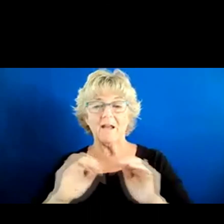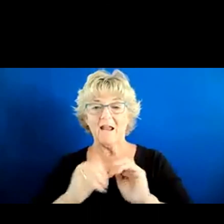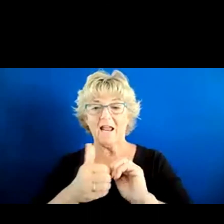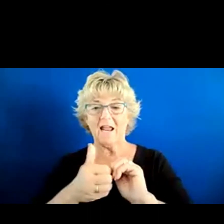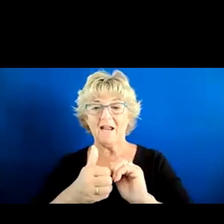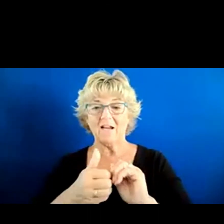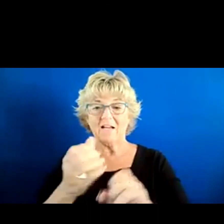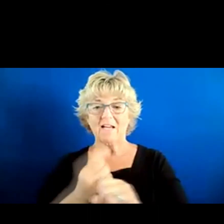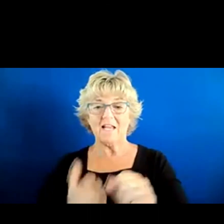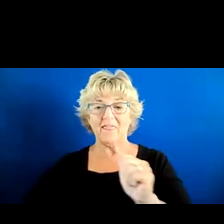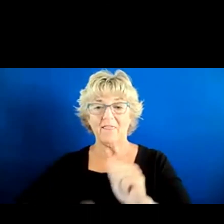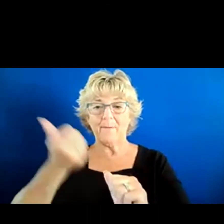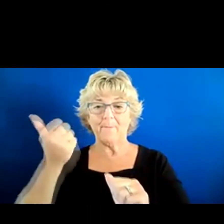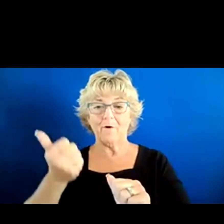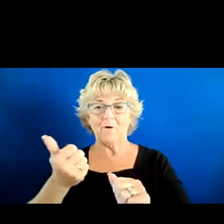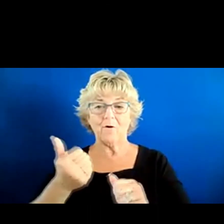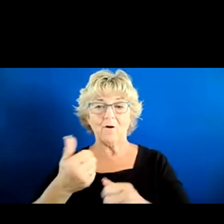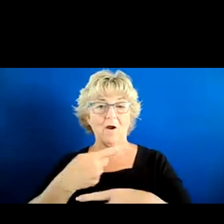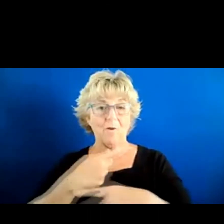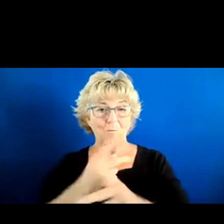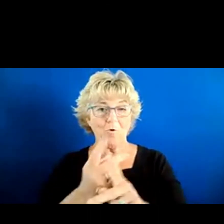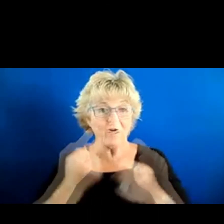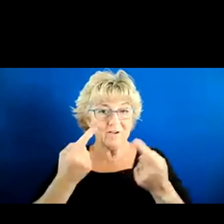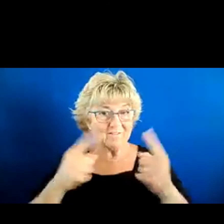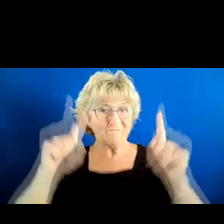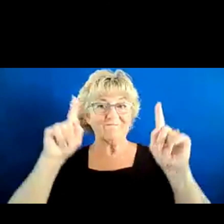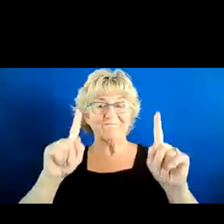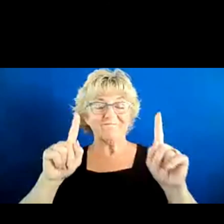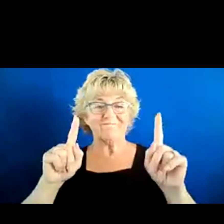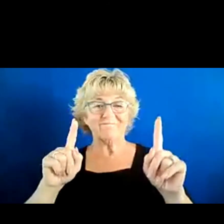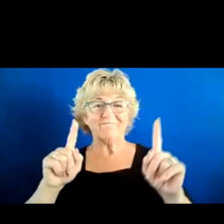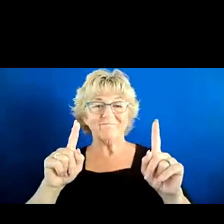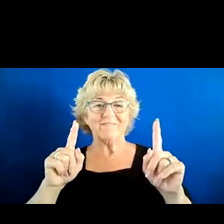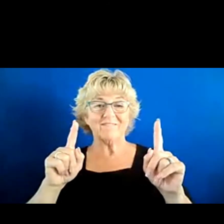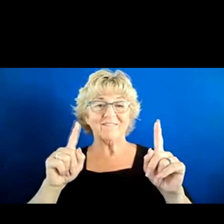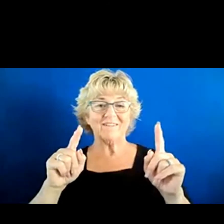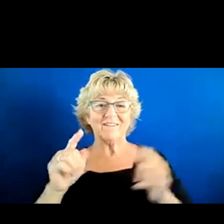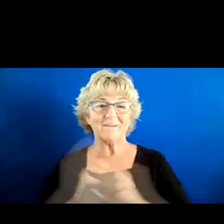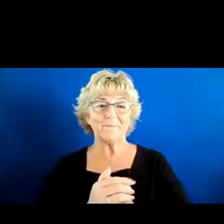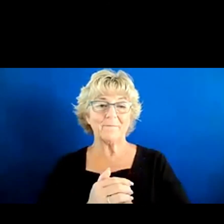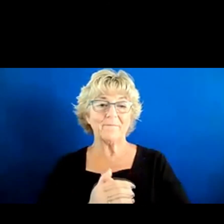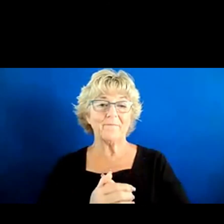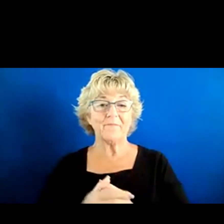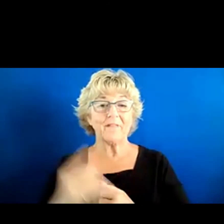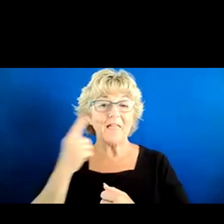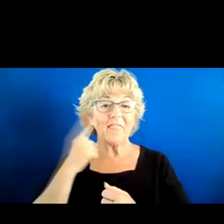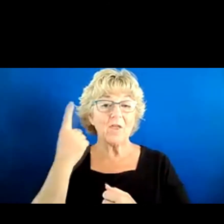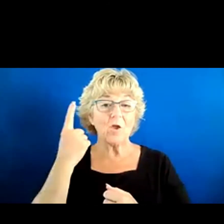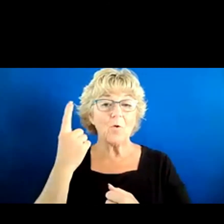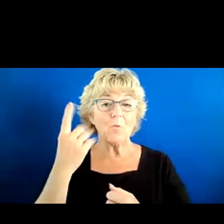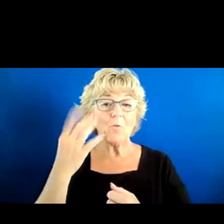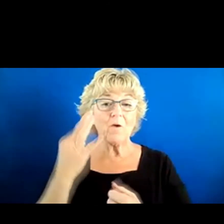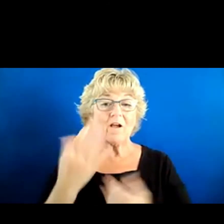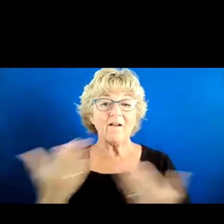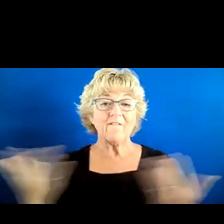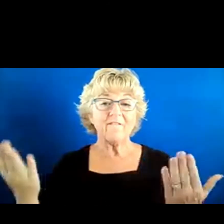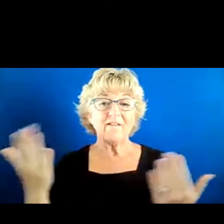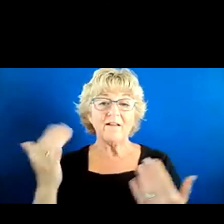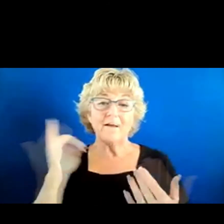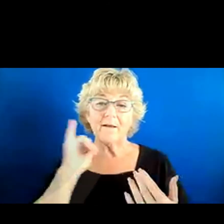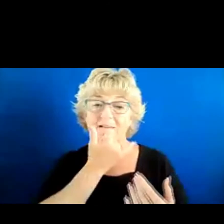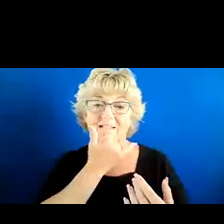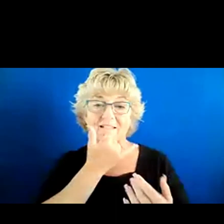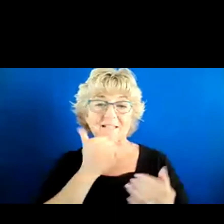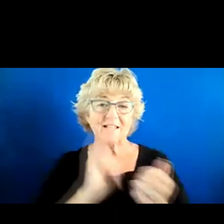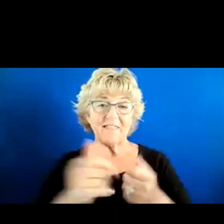get the most productivity out of your workforce overall. I think one of the mistakes that a lot of managers